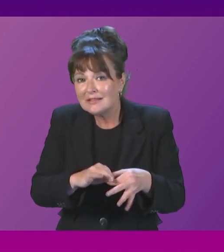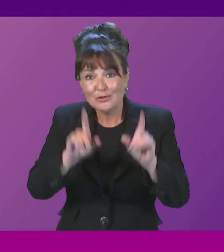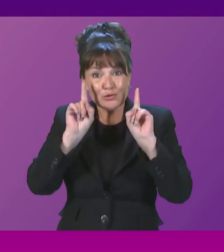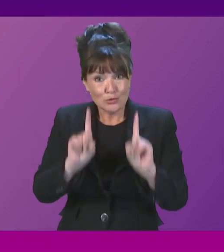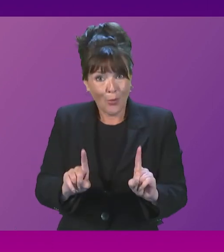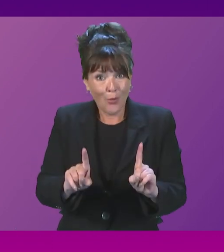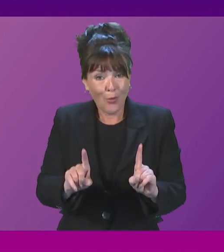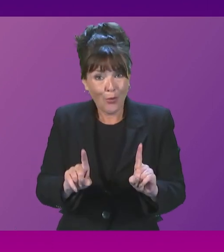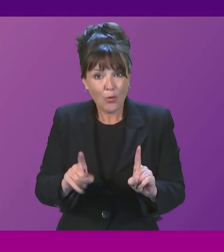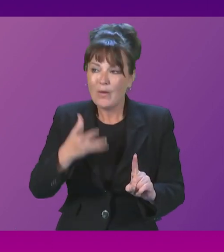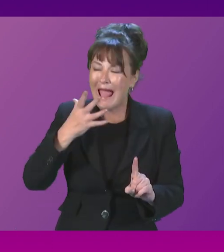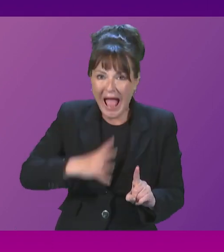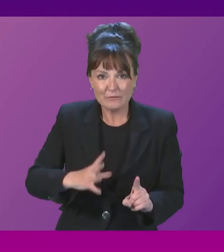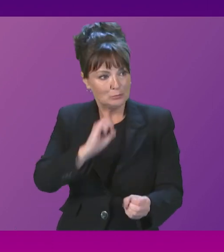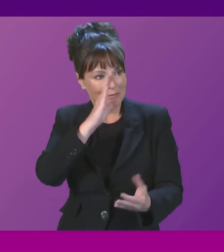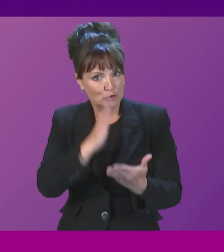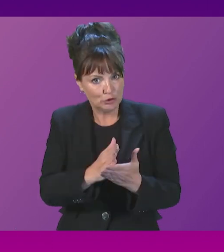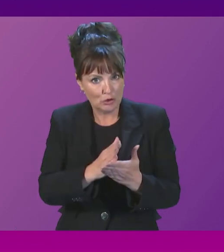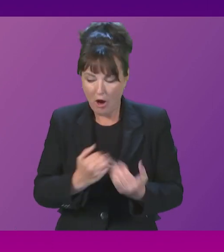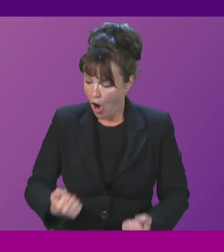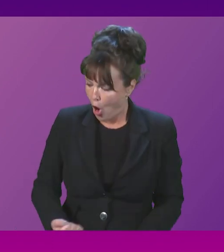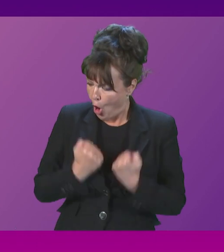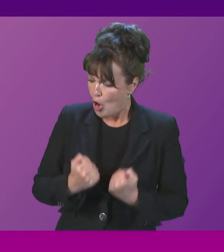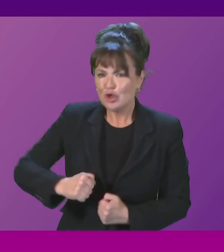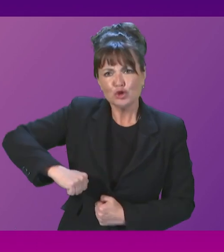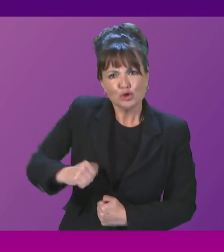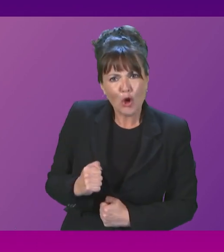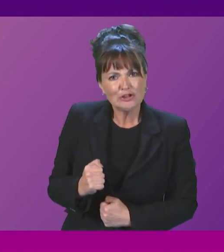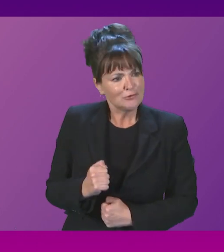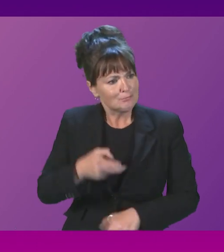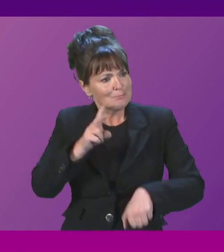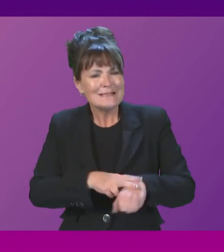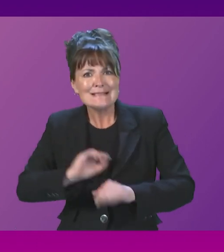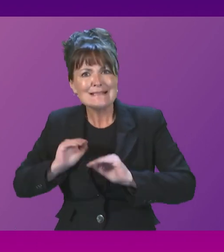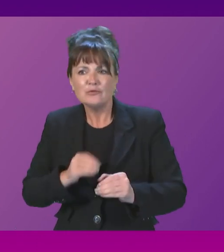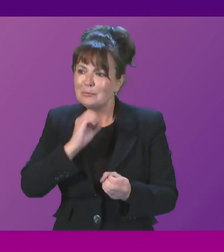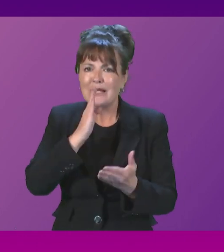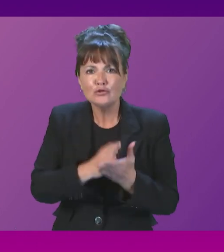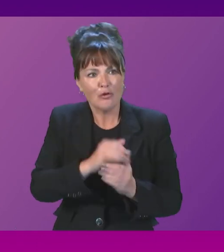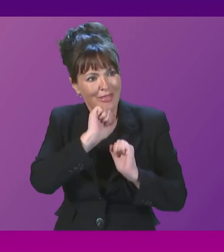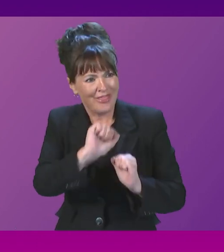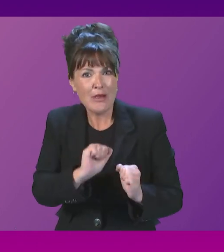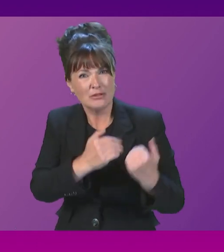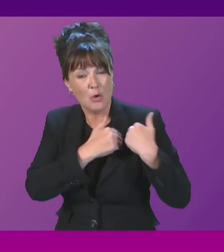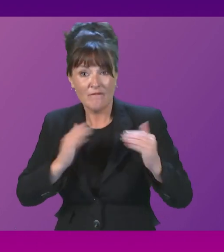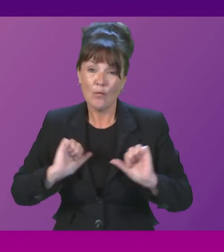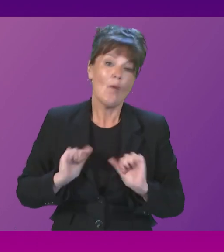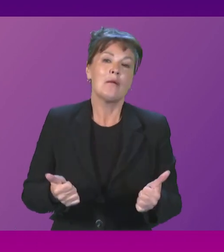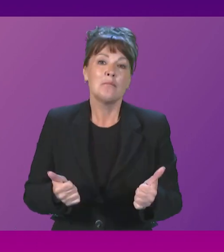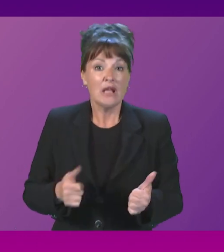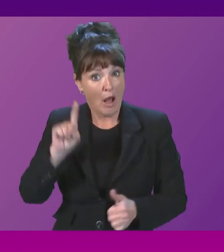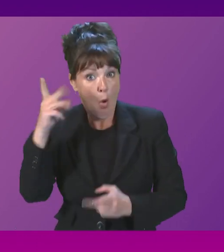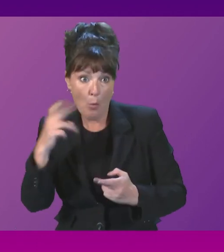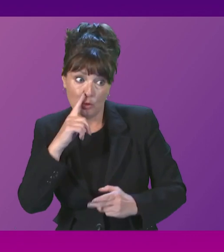specifically distinct Scottish nature of our police service responsible for well-being that I hope that she will